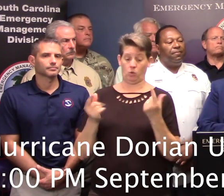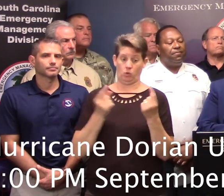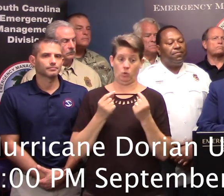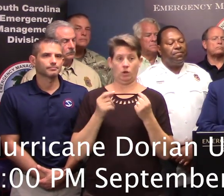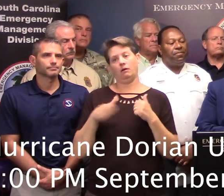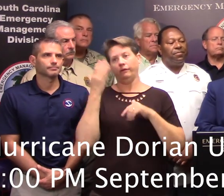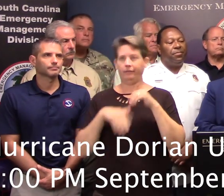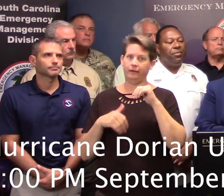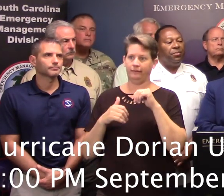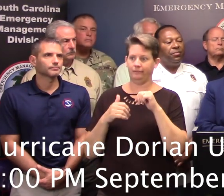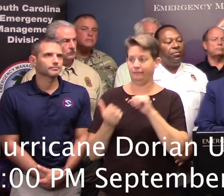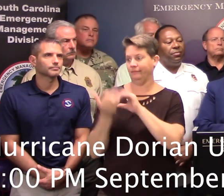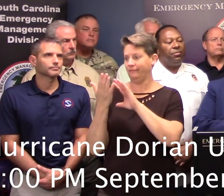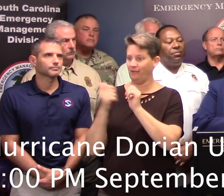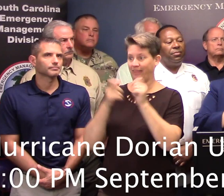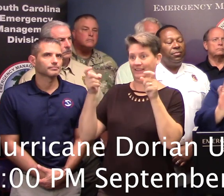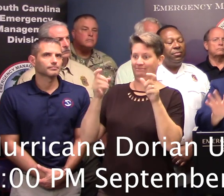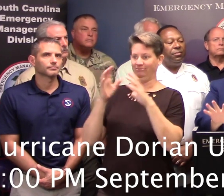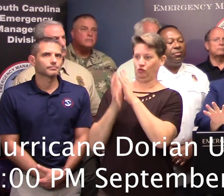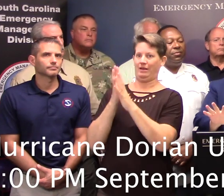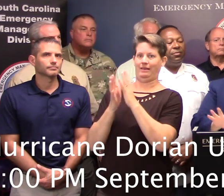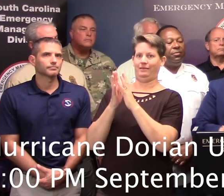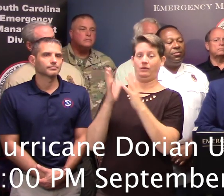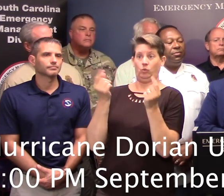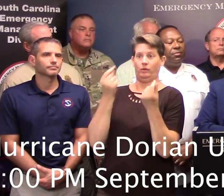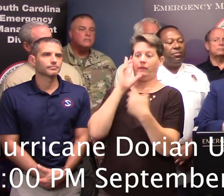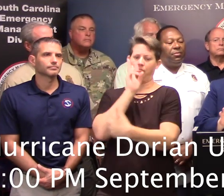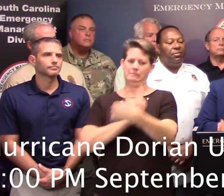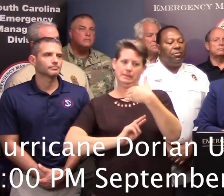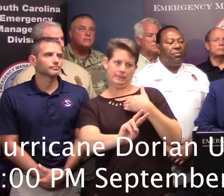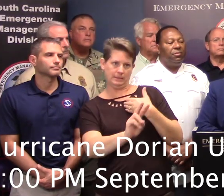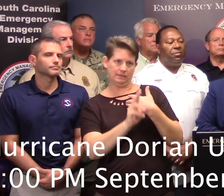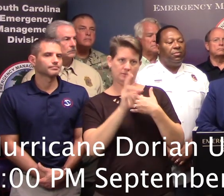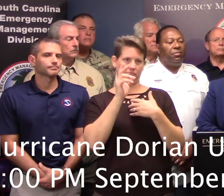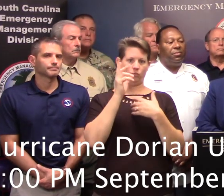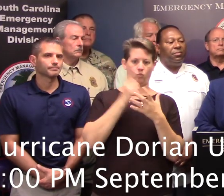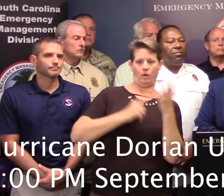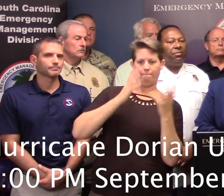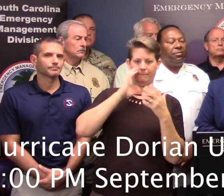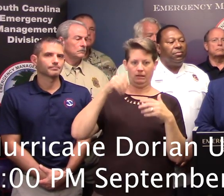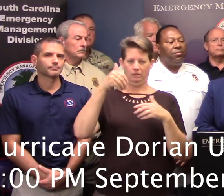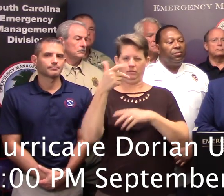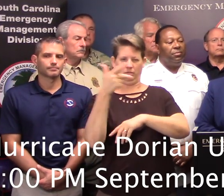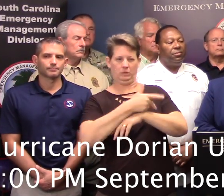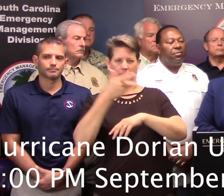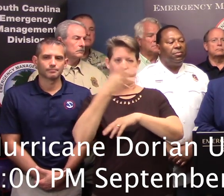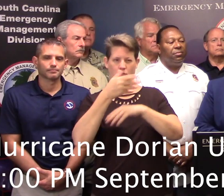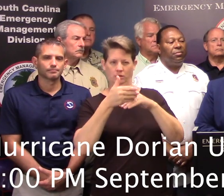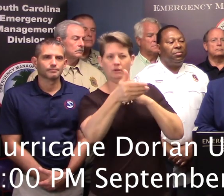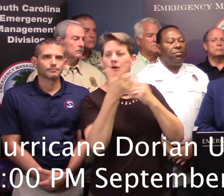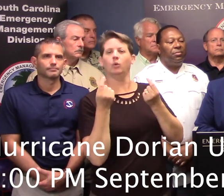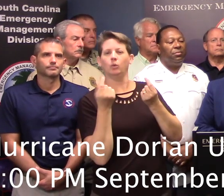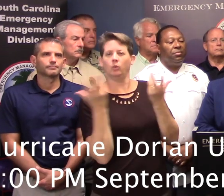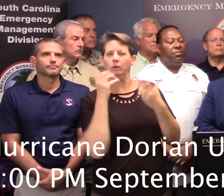dealing with managing traffic is sort of that look ahead, trying to anticipate what our needs are three plus days out. And